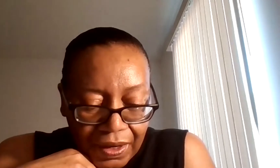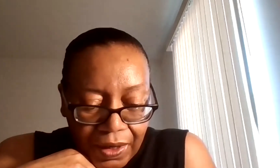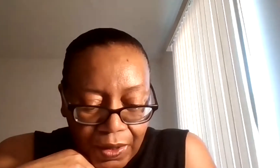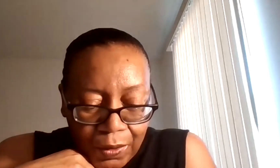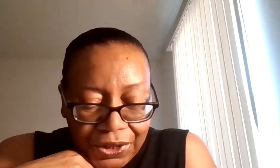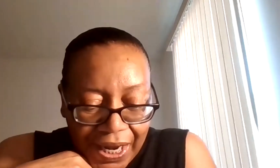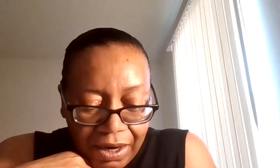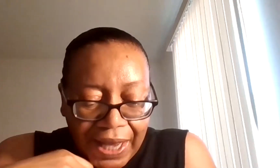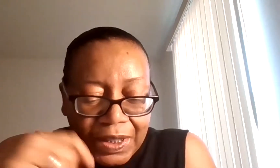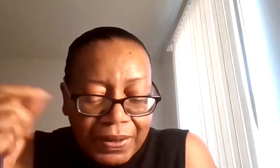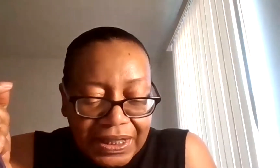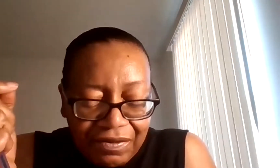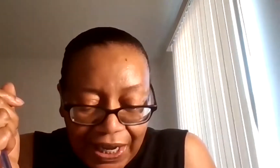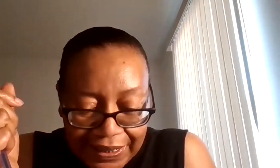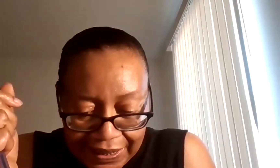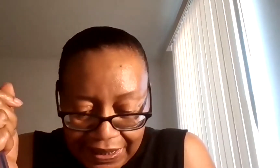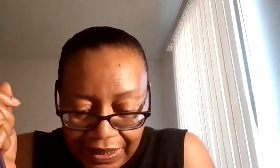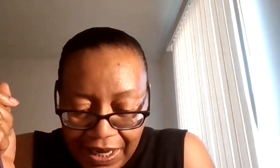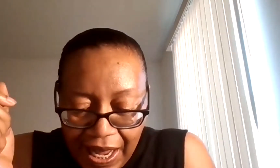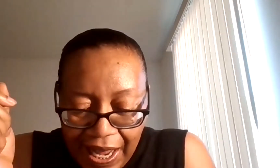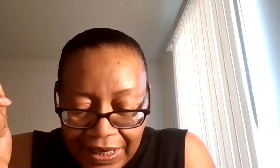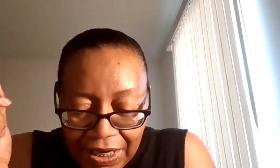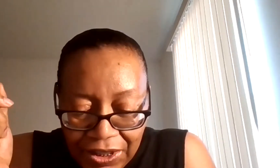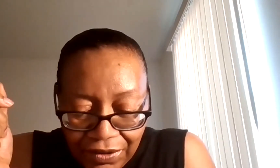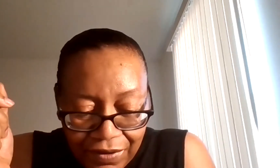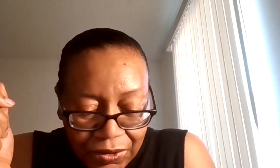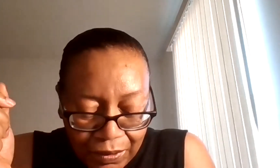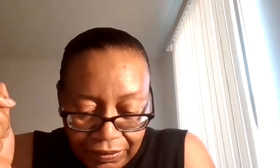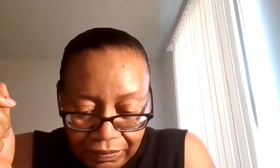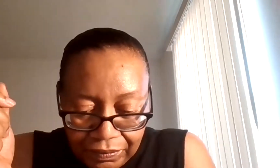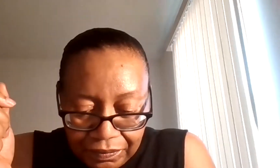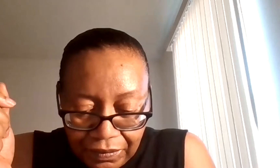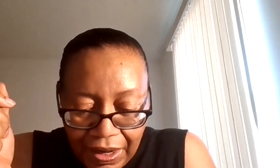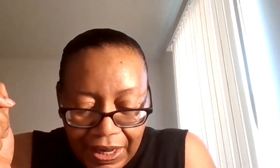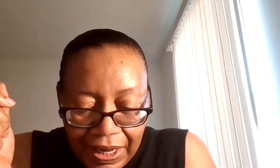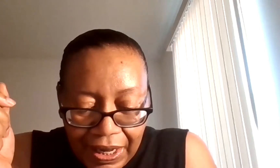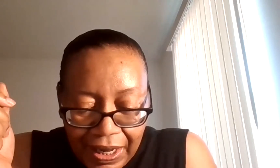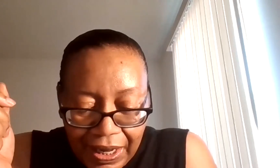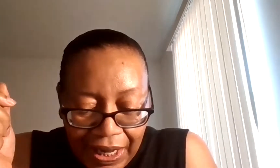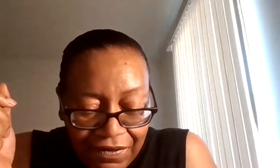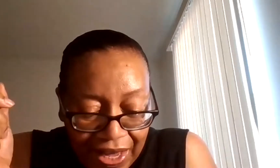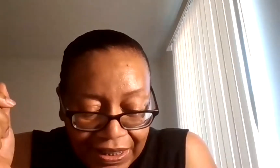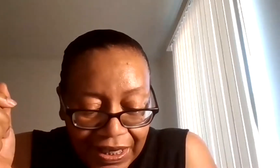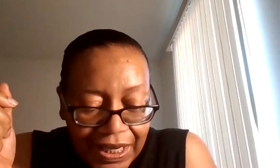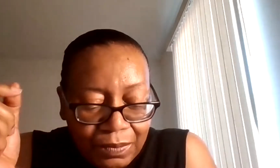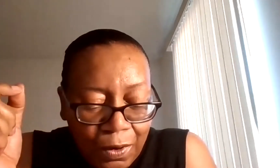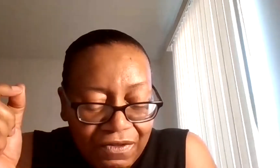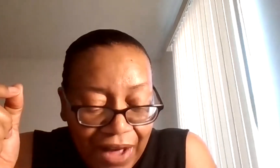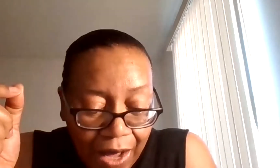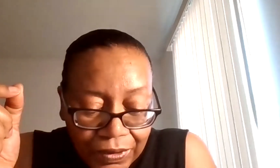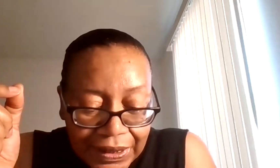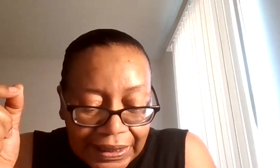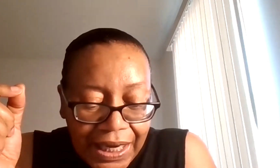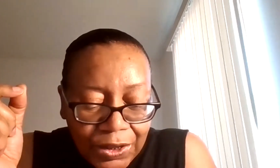who share a specific identity. And each individual event is